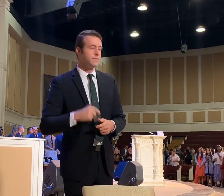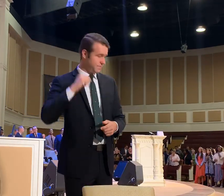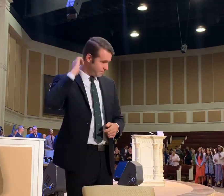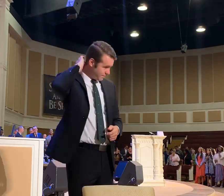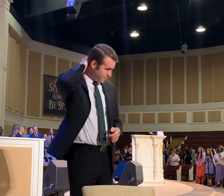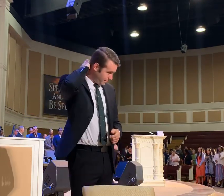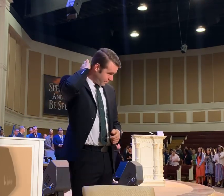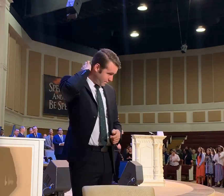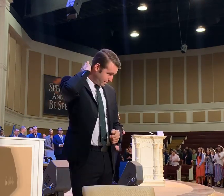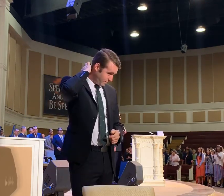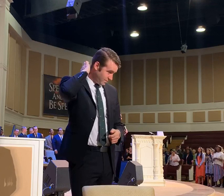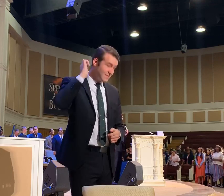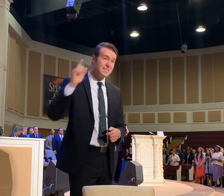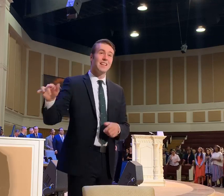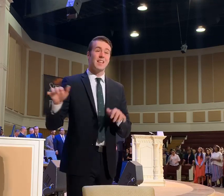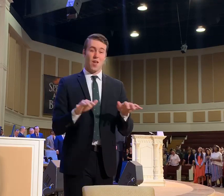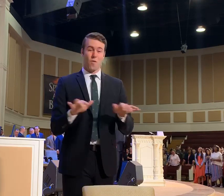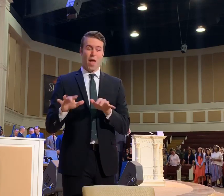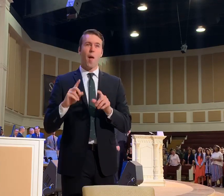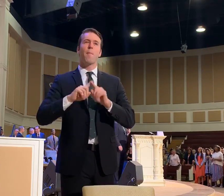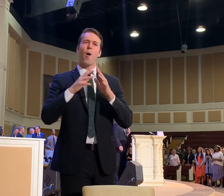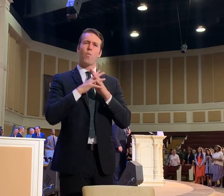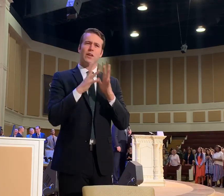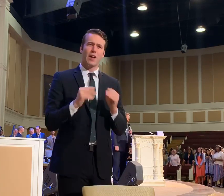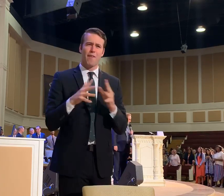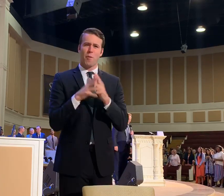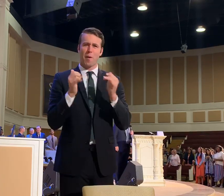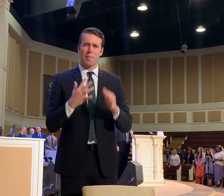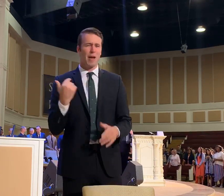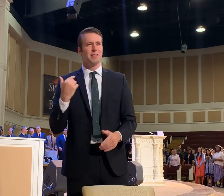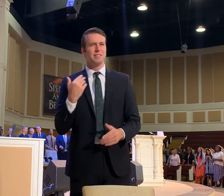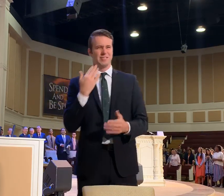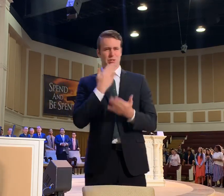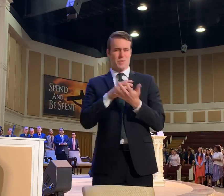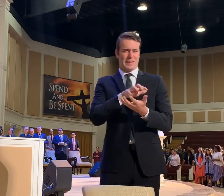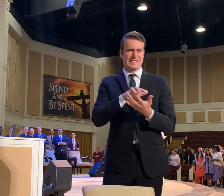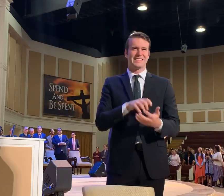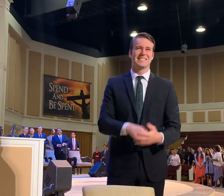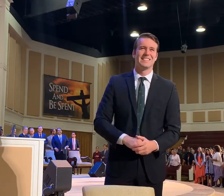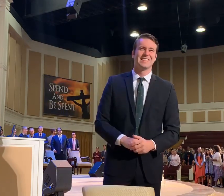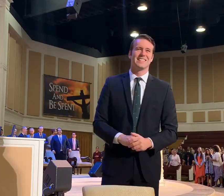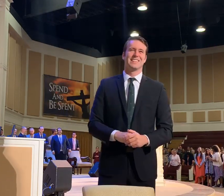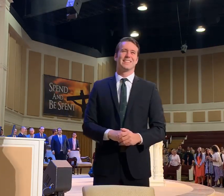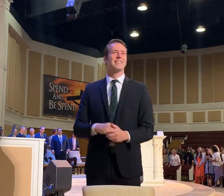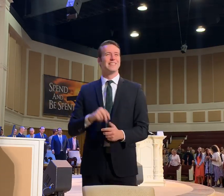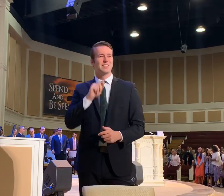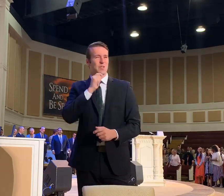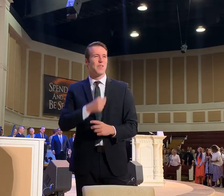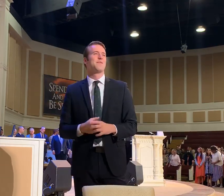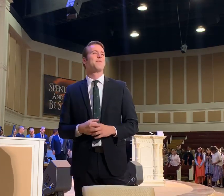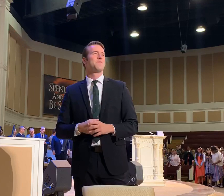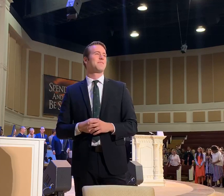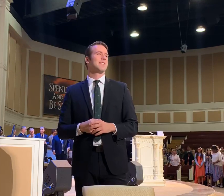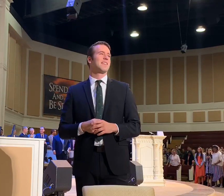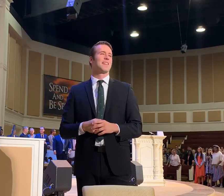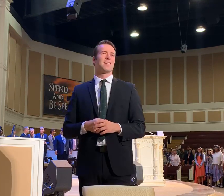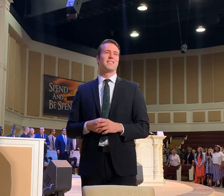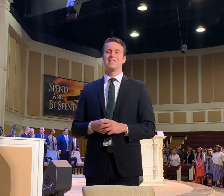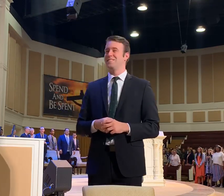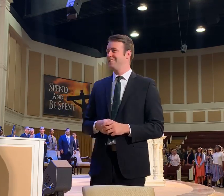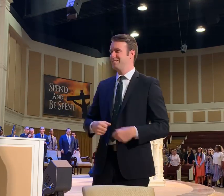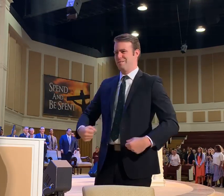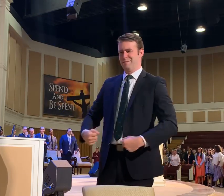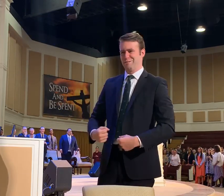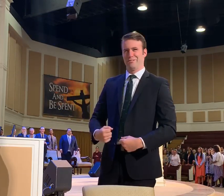I like having a piano player that was a wrestler and a football player. Isn't that kind of cool? He'd be like,